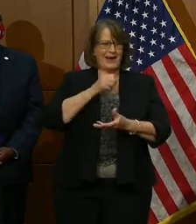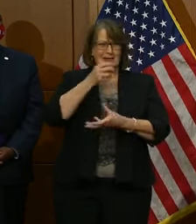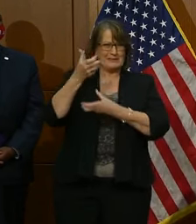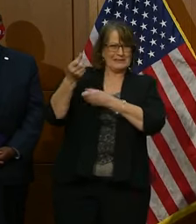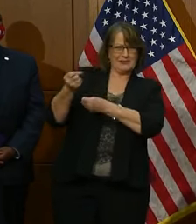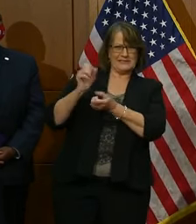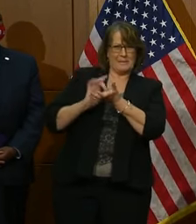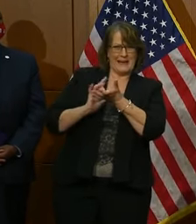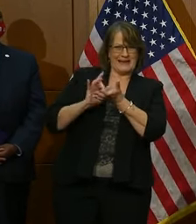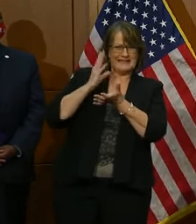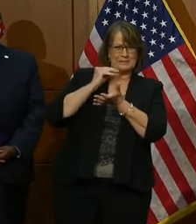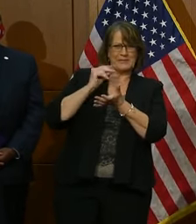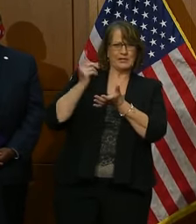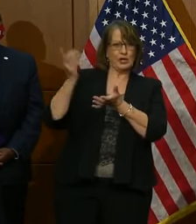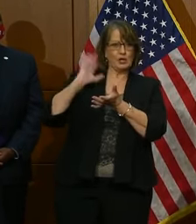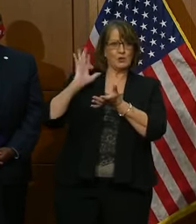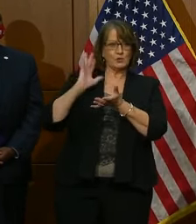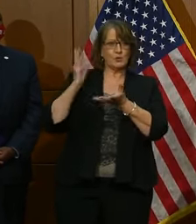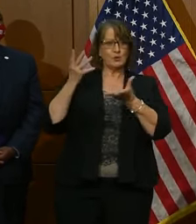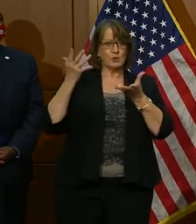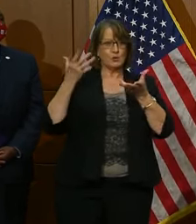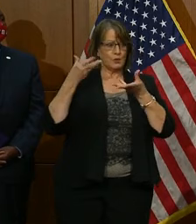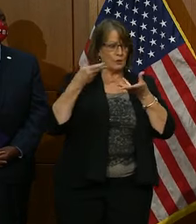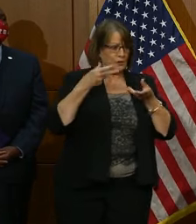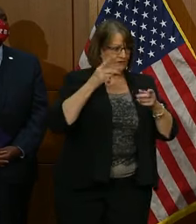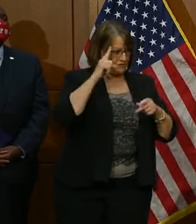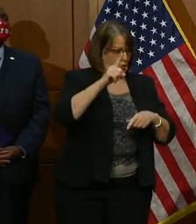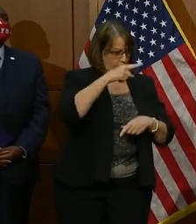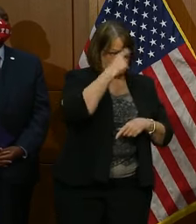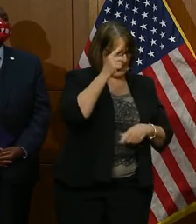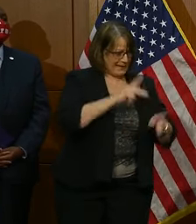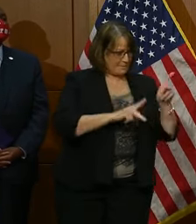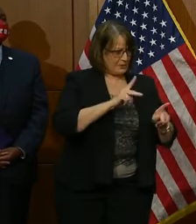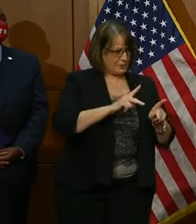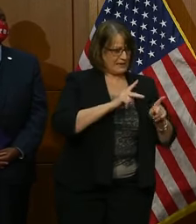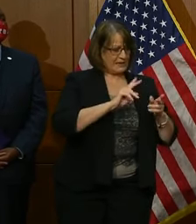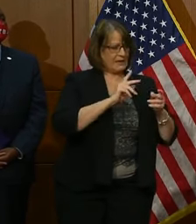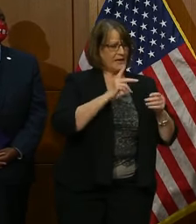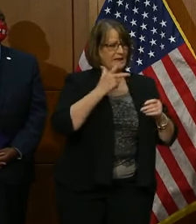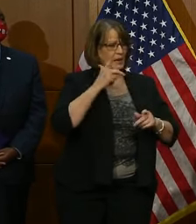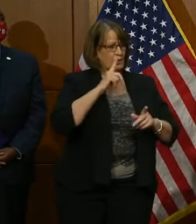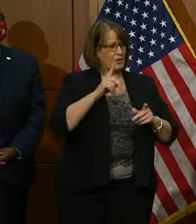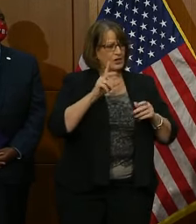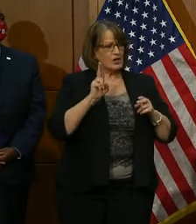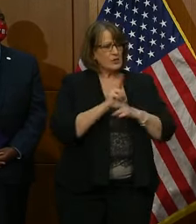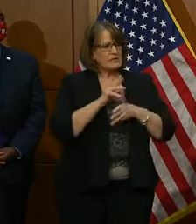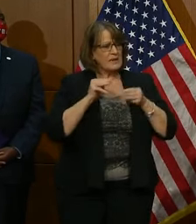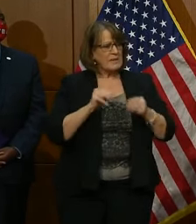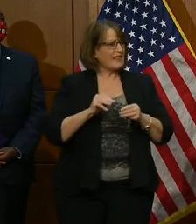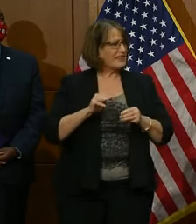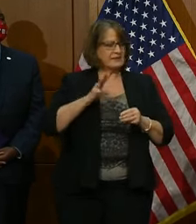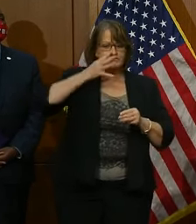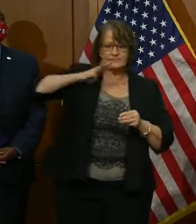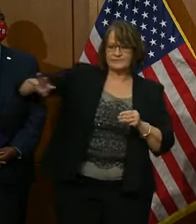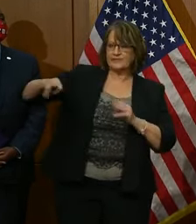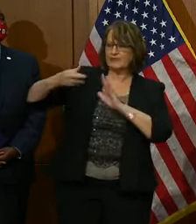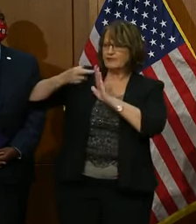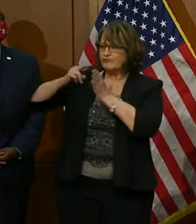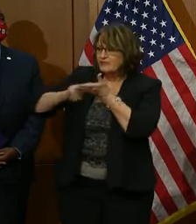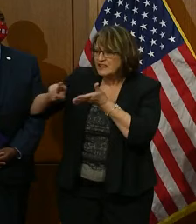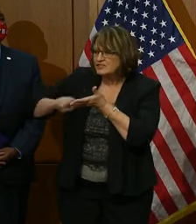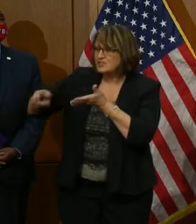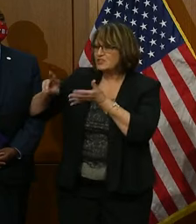experiments that were once implemented in the black community using methods that violated the most basic research ethics for